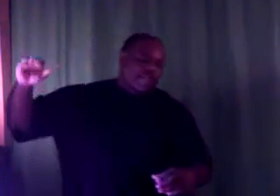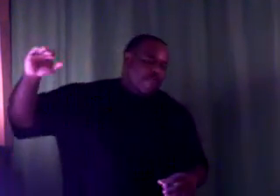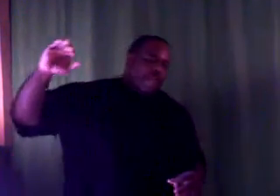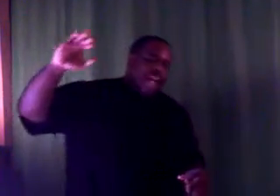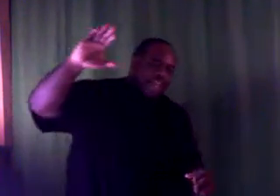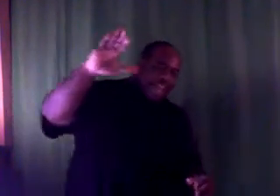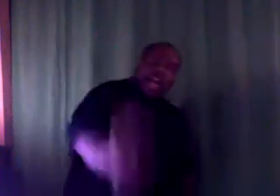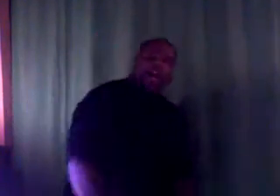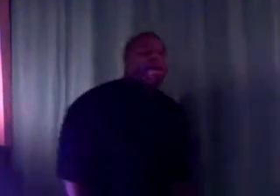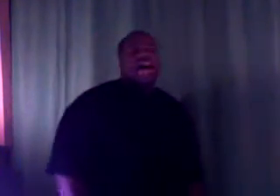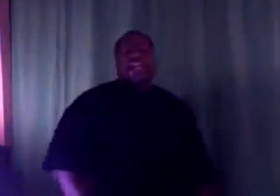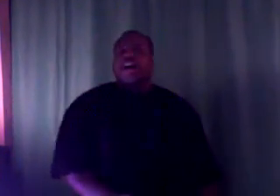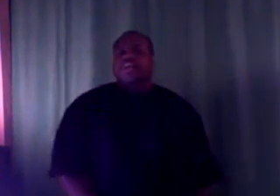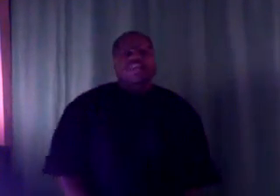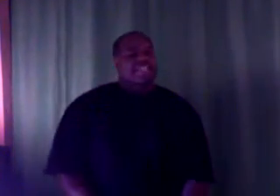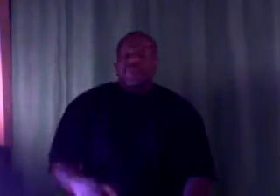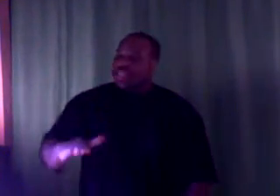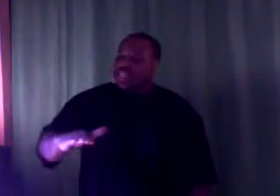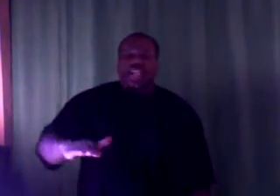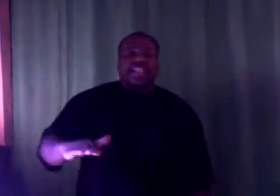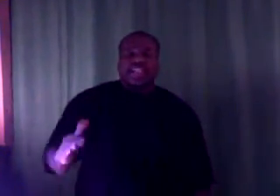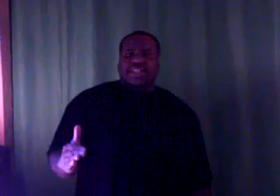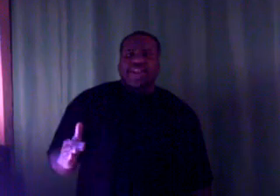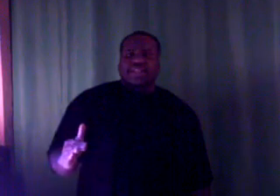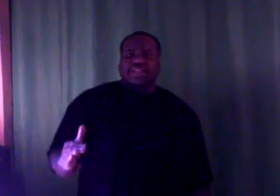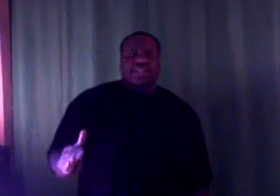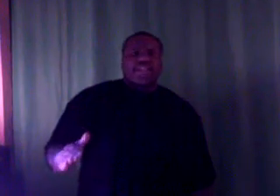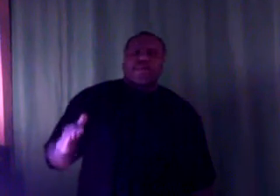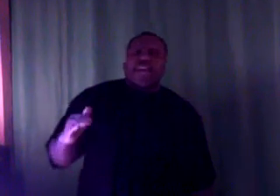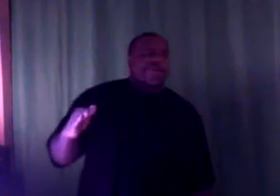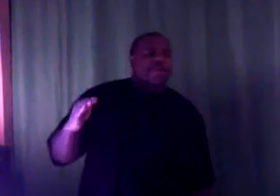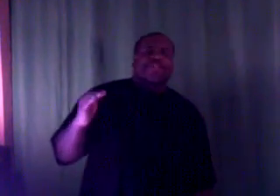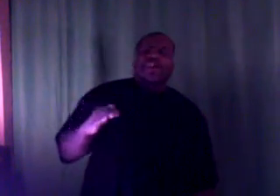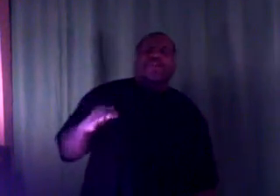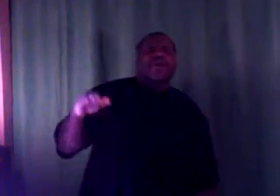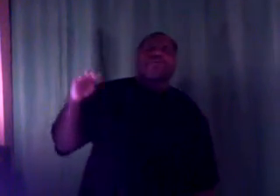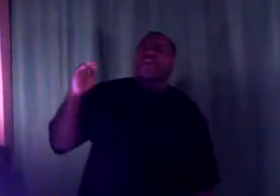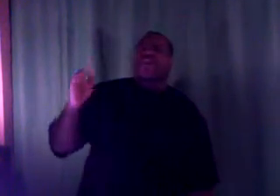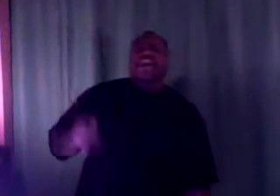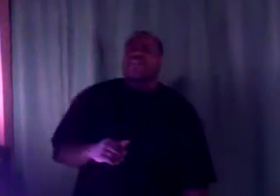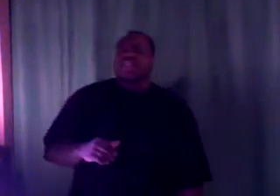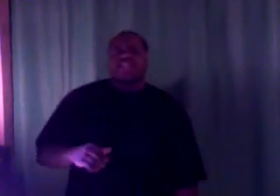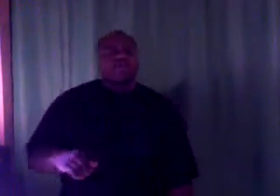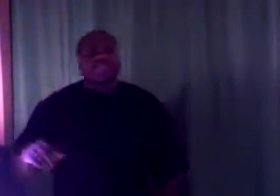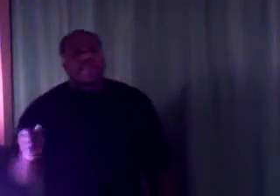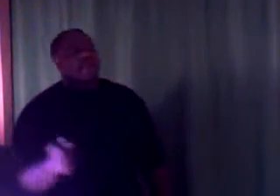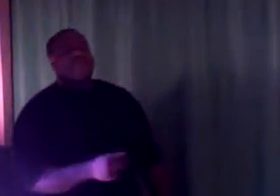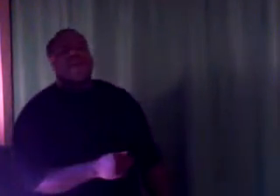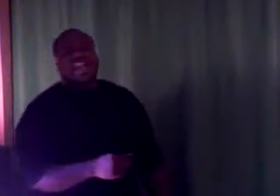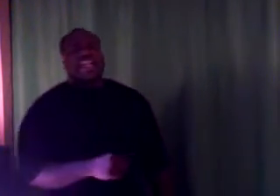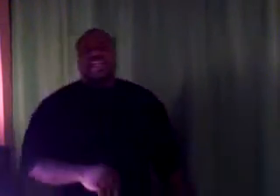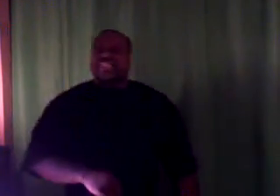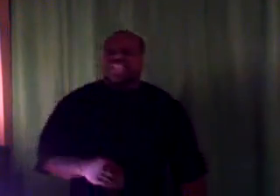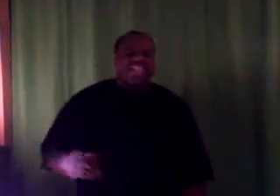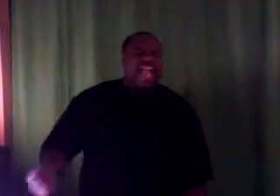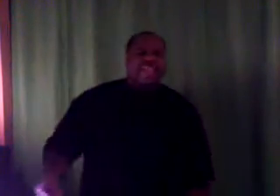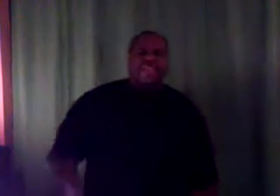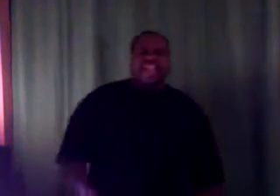to help our youngsters, but it's not just the youngsters. You got people 34, 35 years old, some of them 40, still game banging.